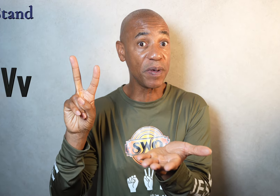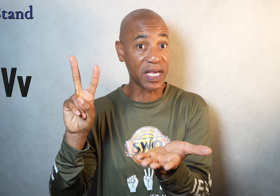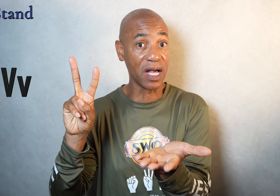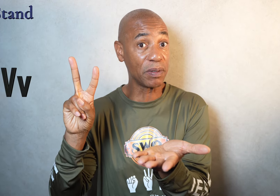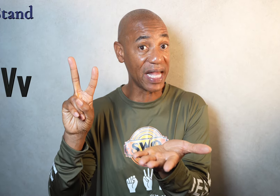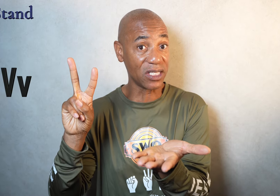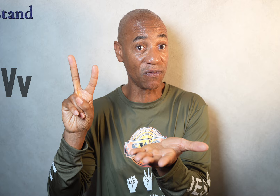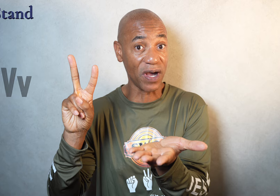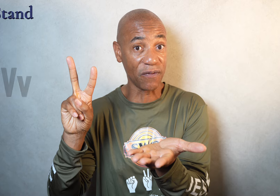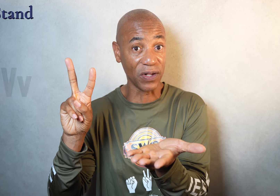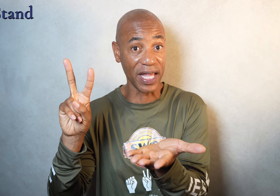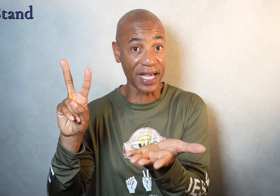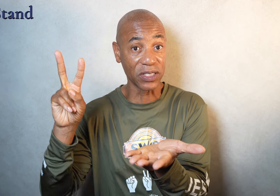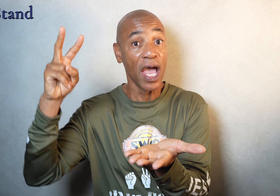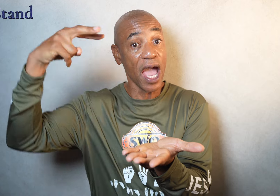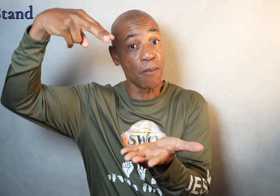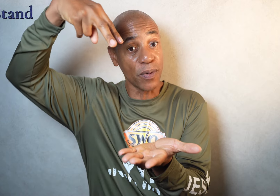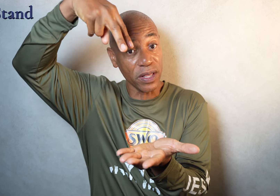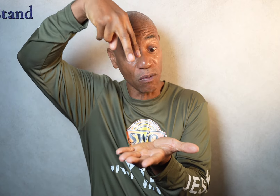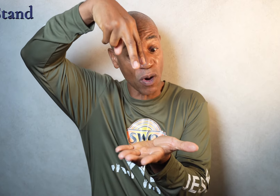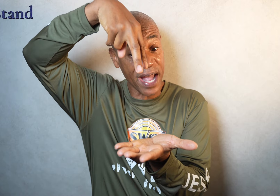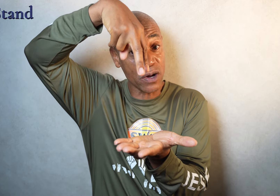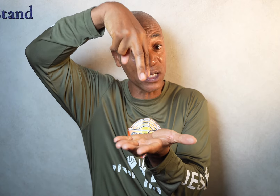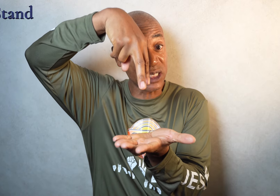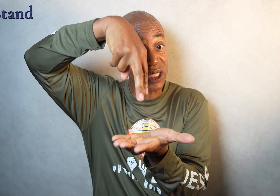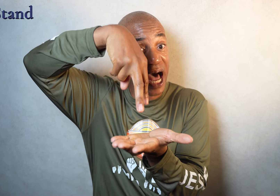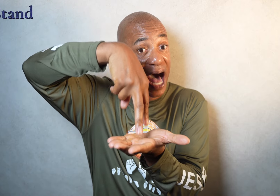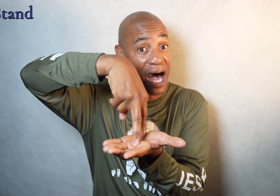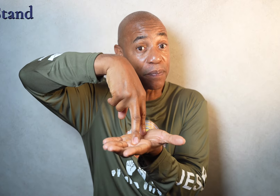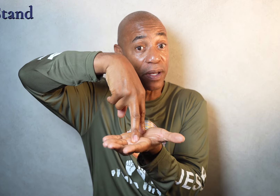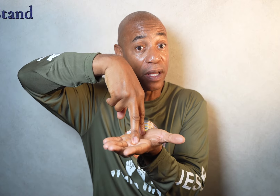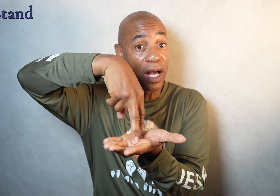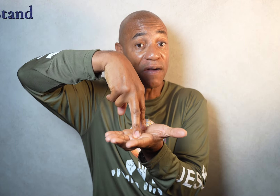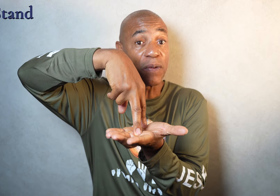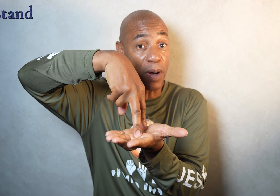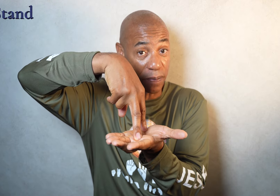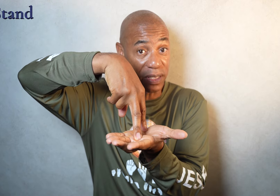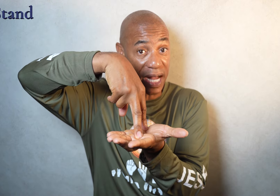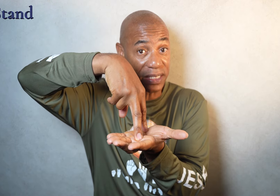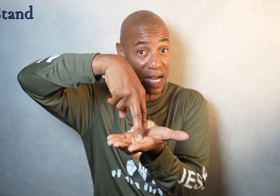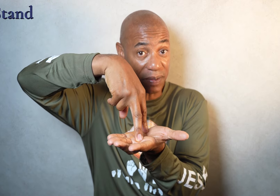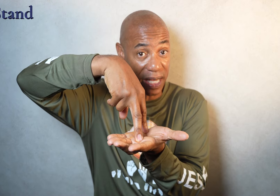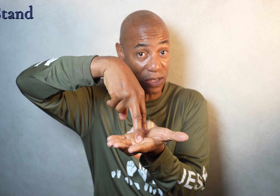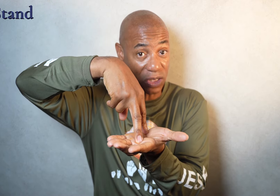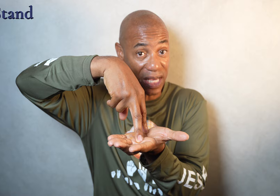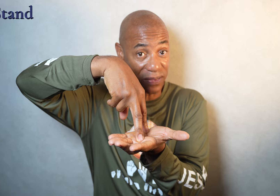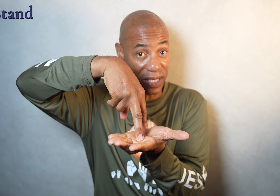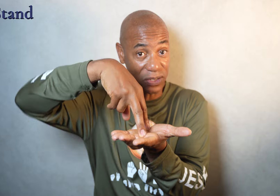become classifier for legs. And bring them right on top of the palm of the non-dominant hand, just like this.